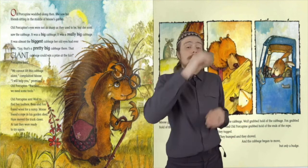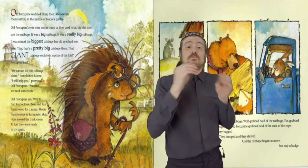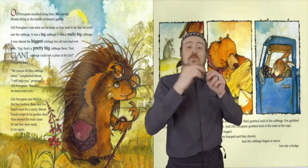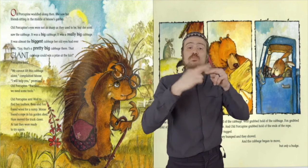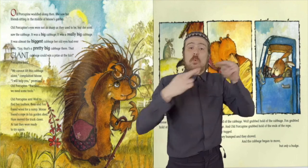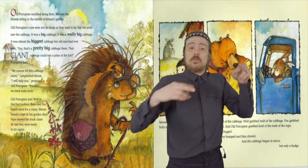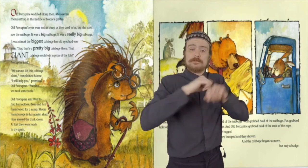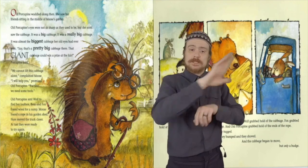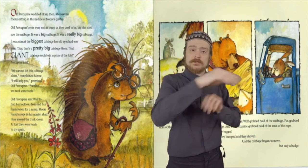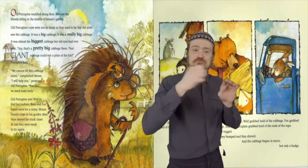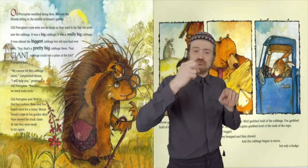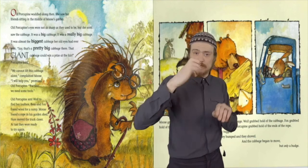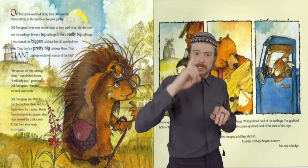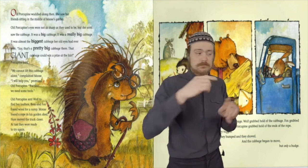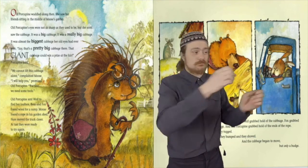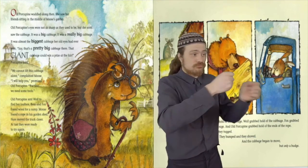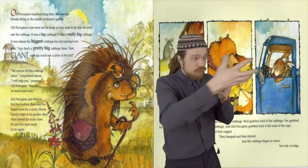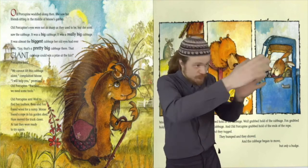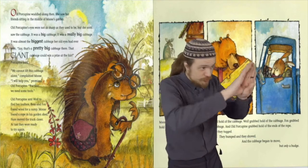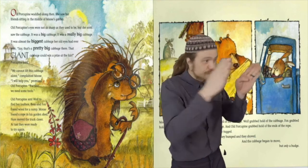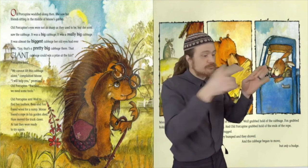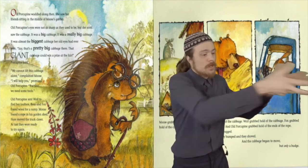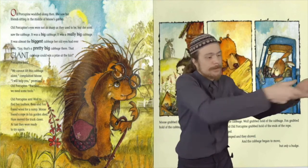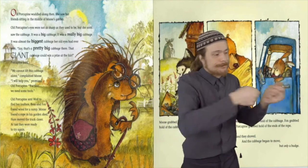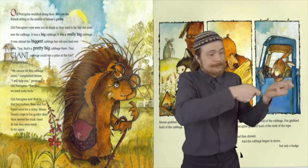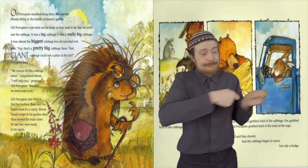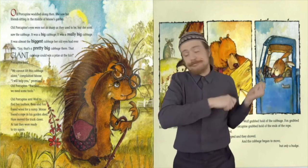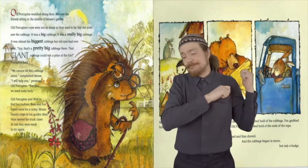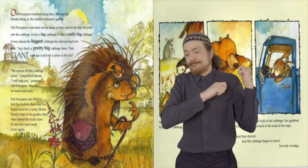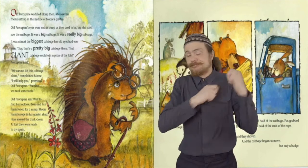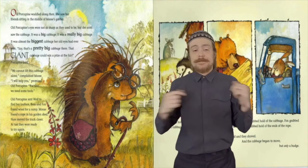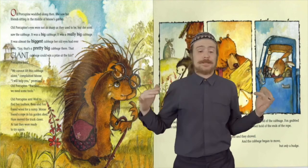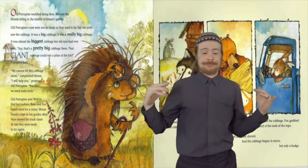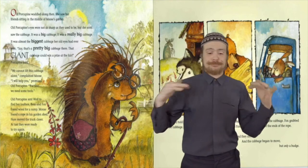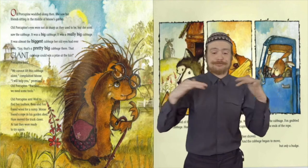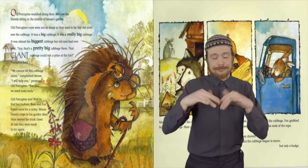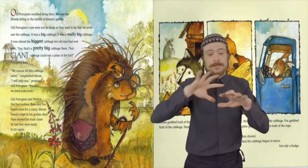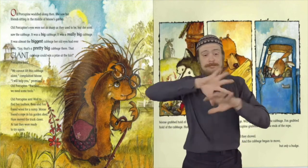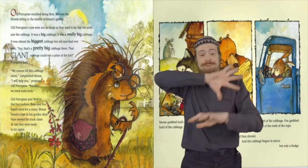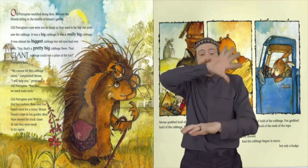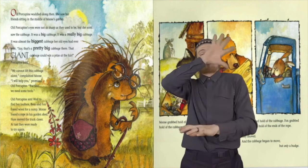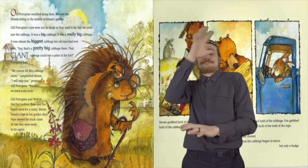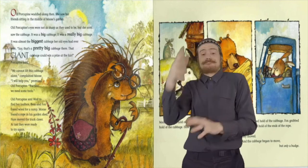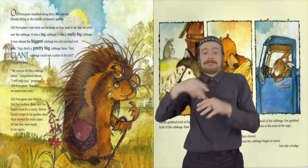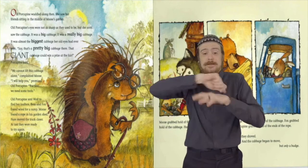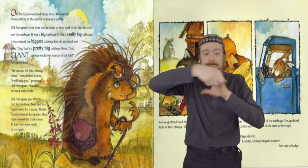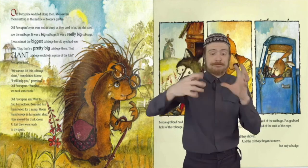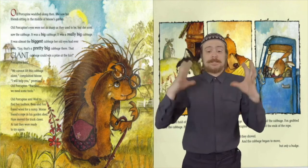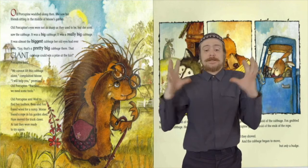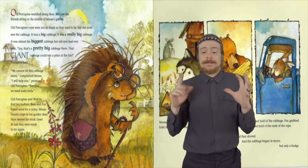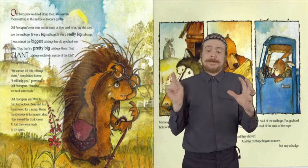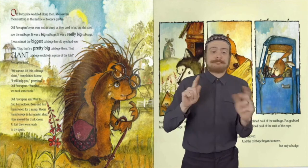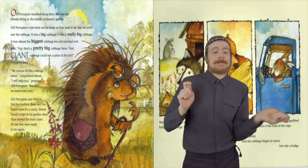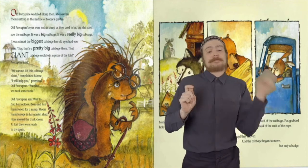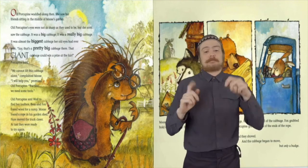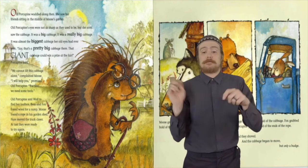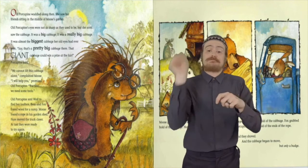Wolf to find her toolbox. Bear and Fox found wood for a ramp. Moose found a rope in his garden shed.